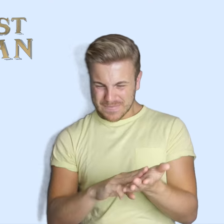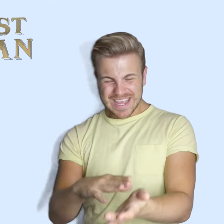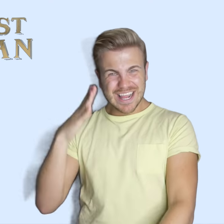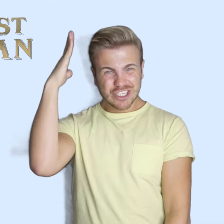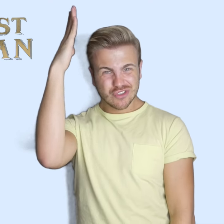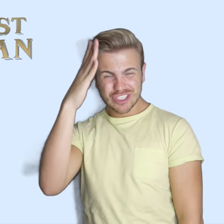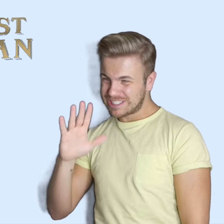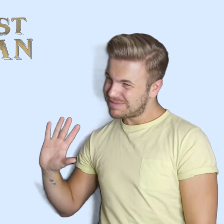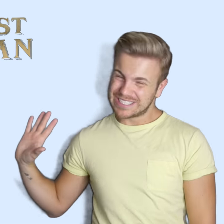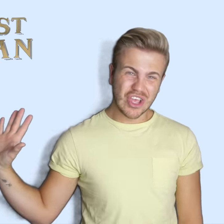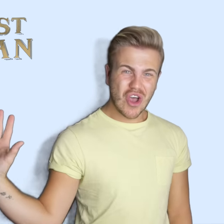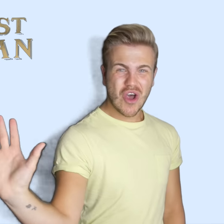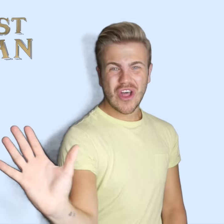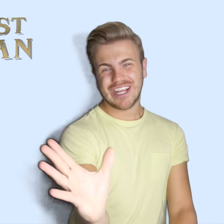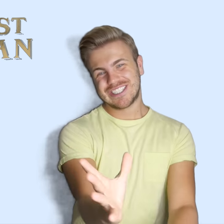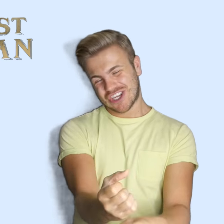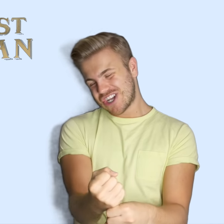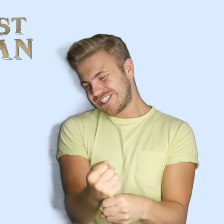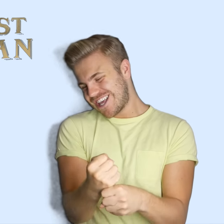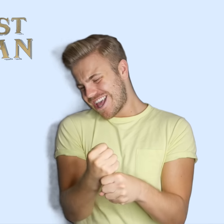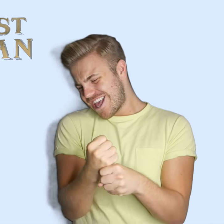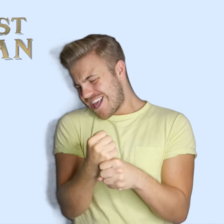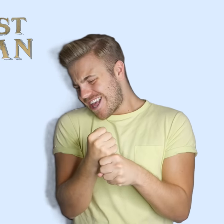million dreams is all it's gonna take